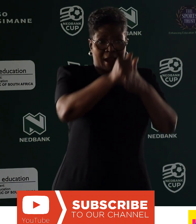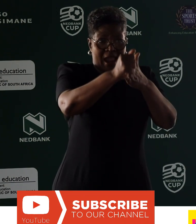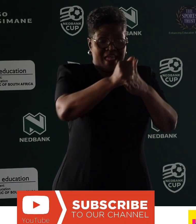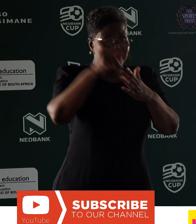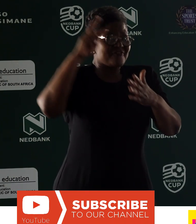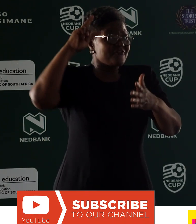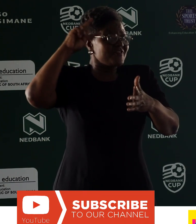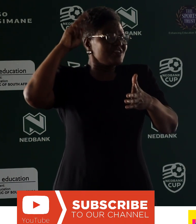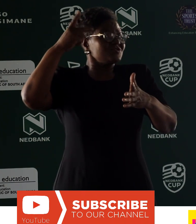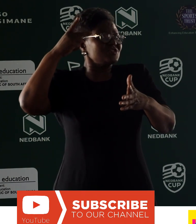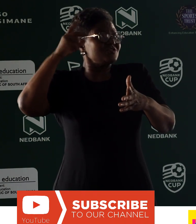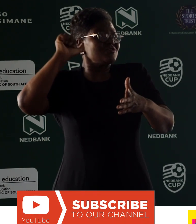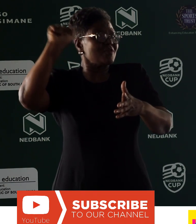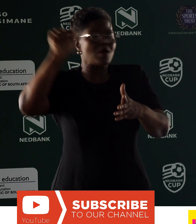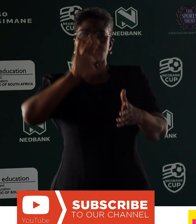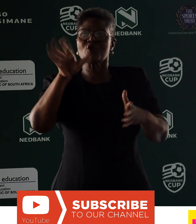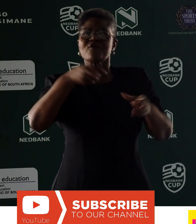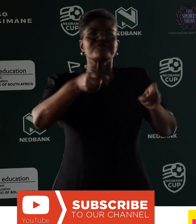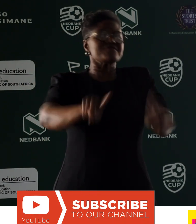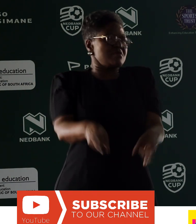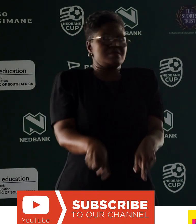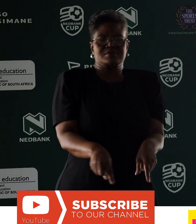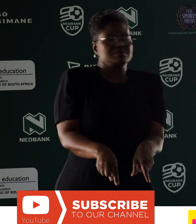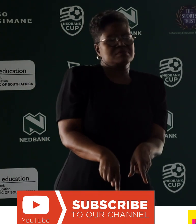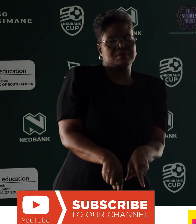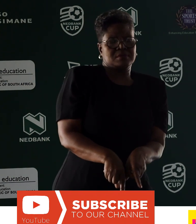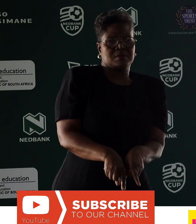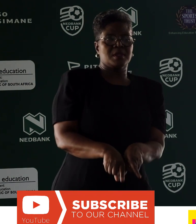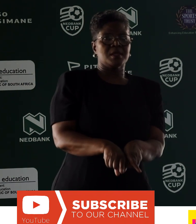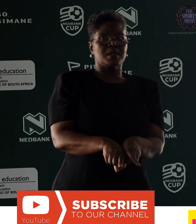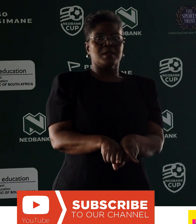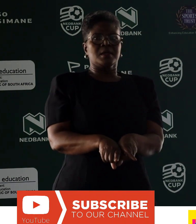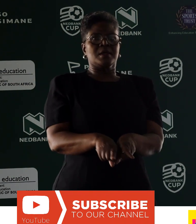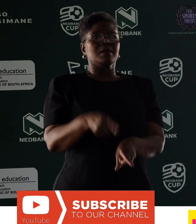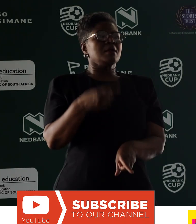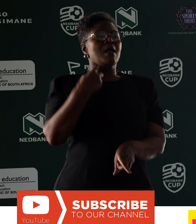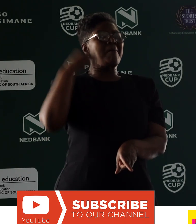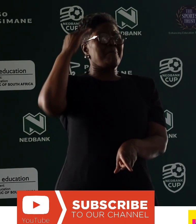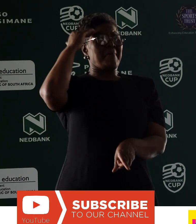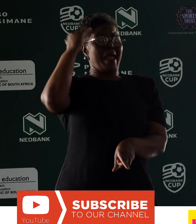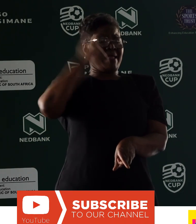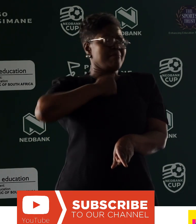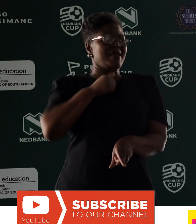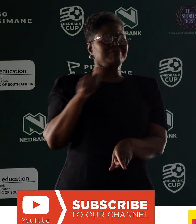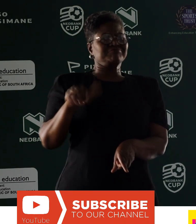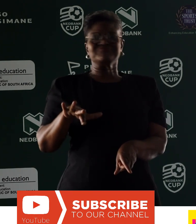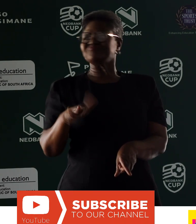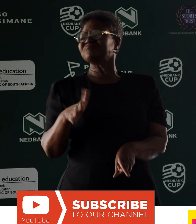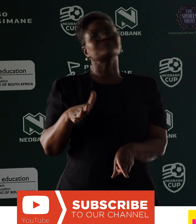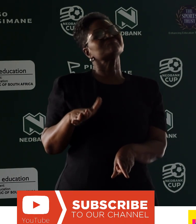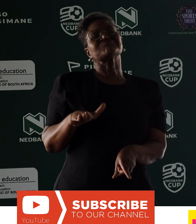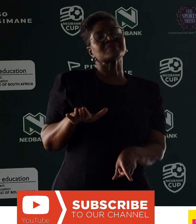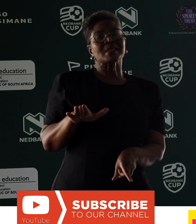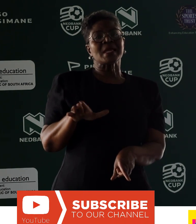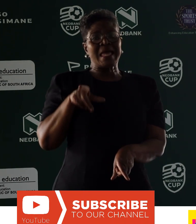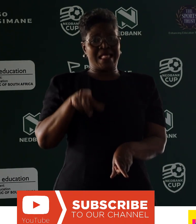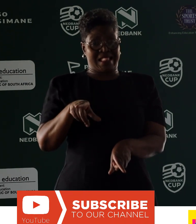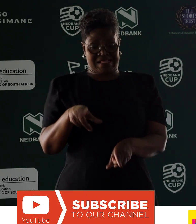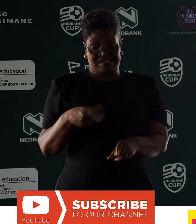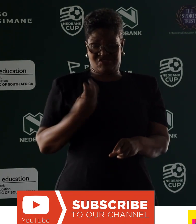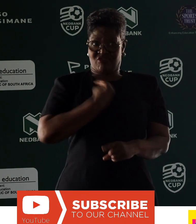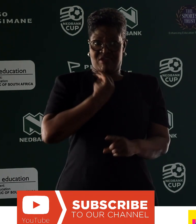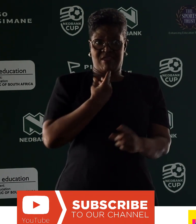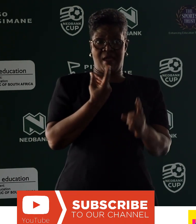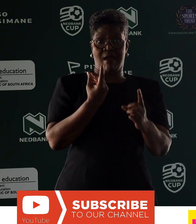and not their fears. There was no doubt in my mind that this young man had a vision.